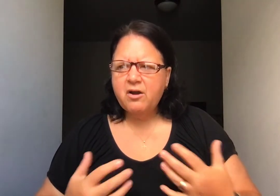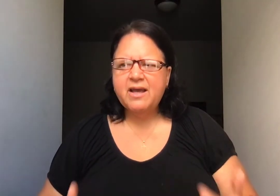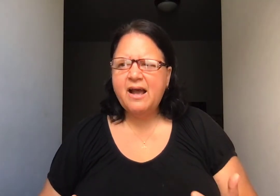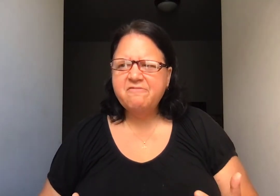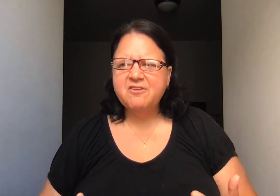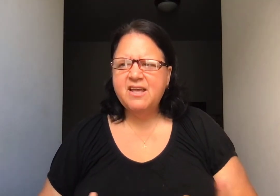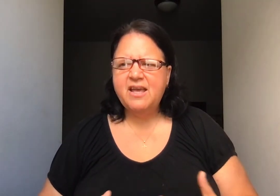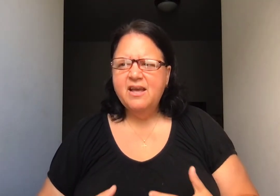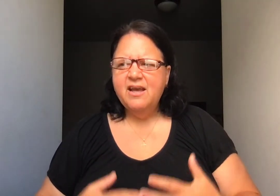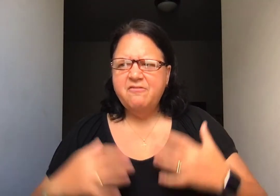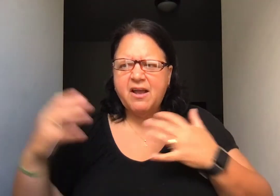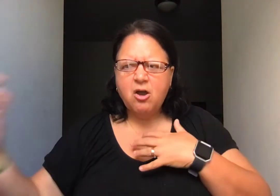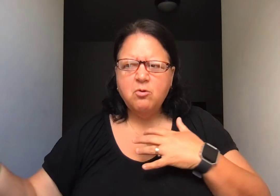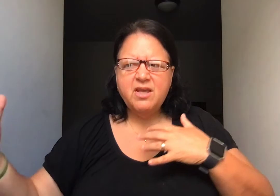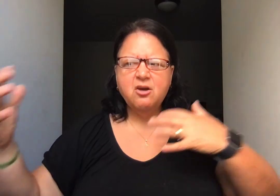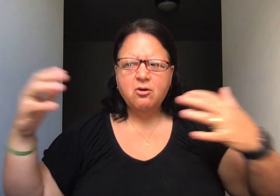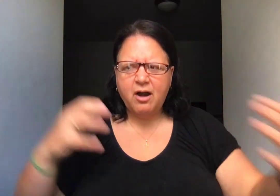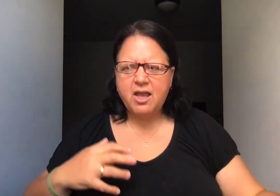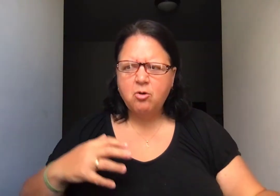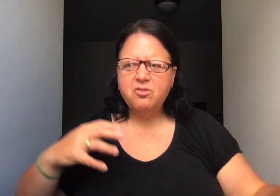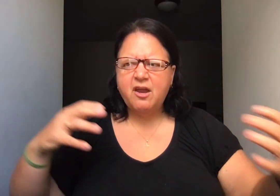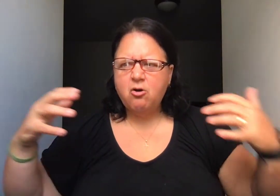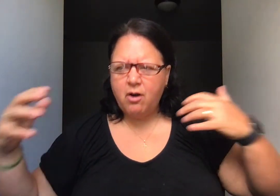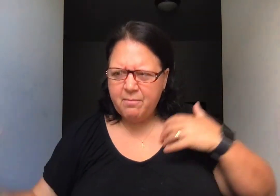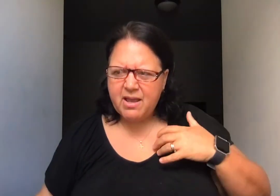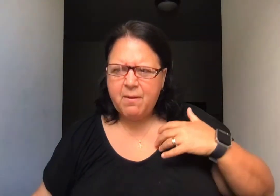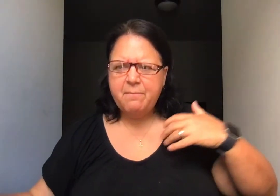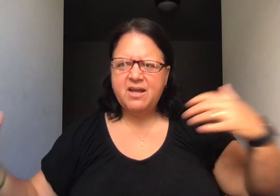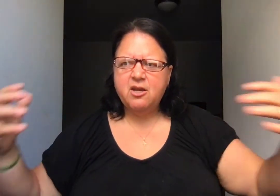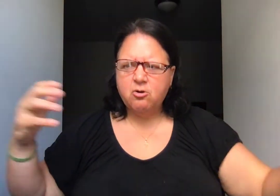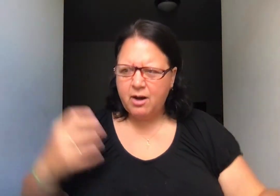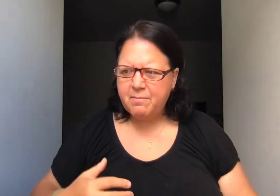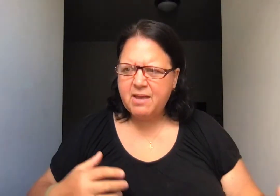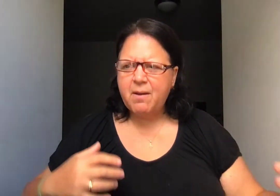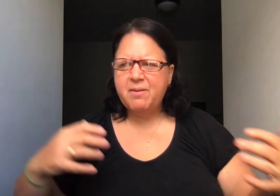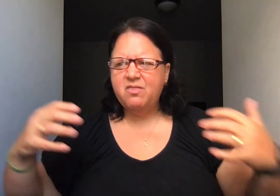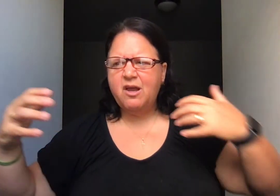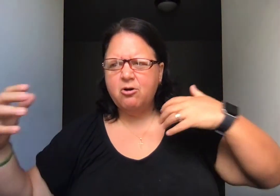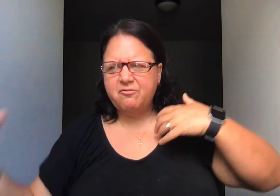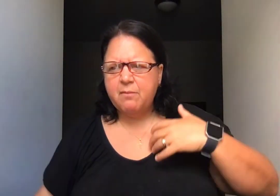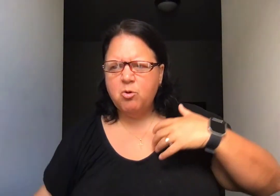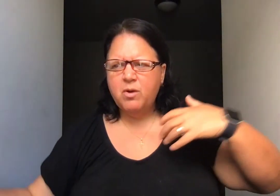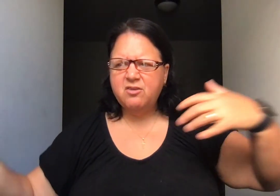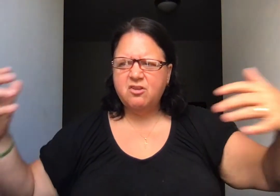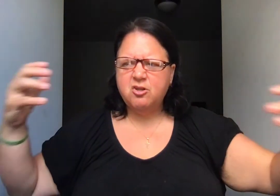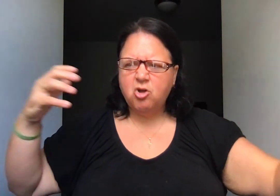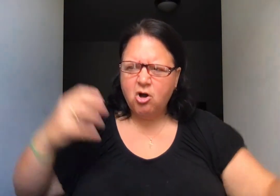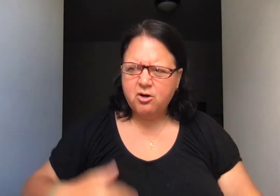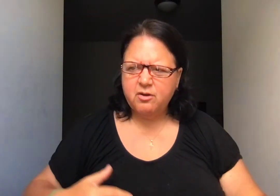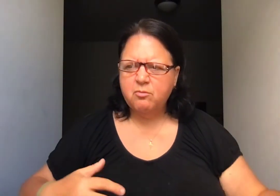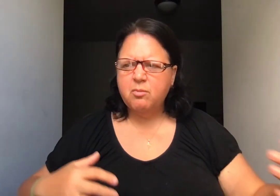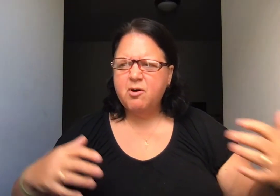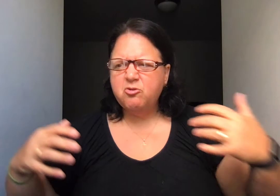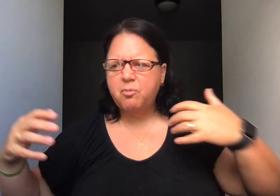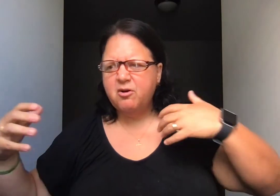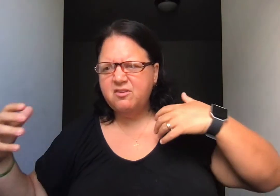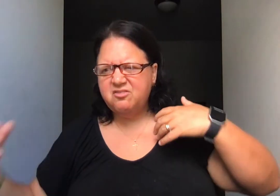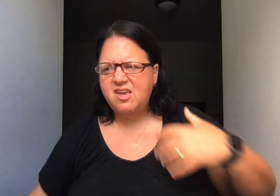can I flee? If I go here or I go there or I make my bed here or I make my bed there, if I'm the wings of the dawn or in the remotest part of the sea,